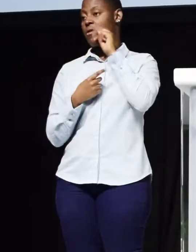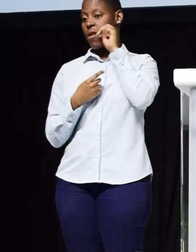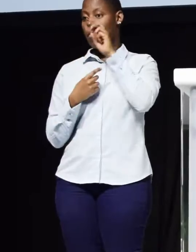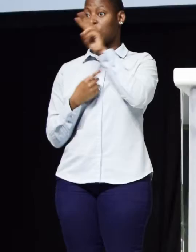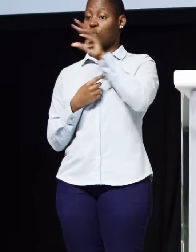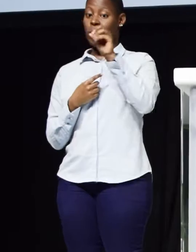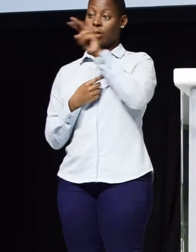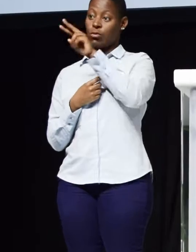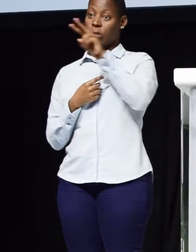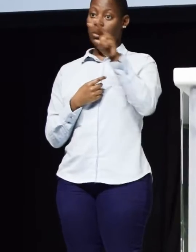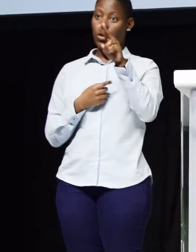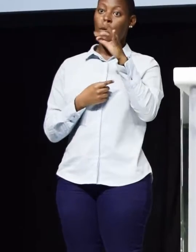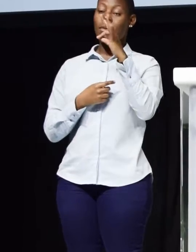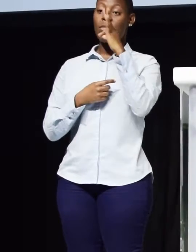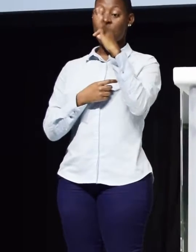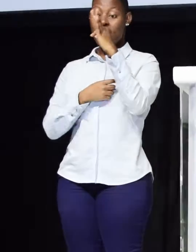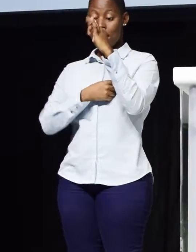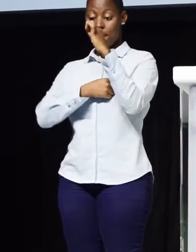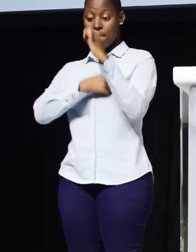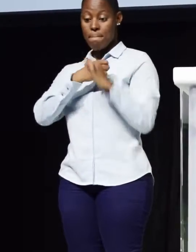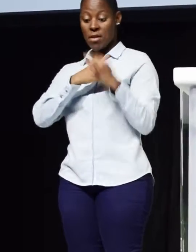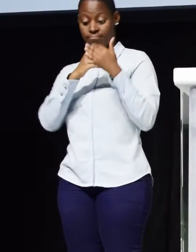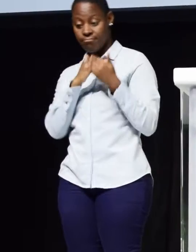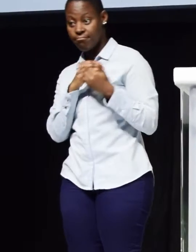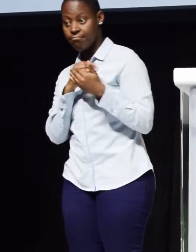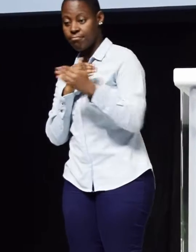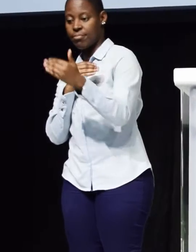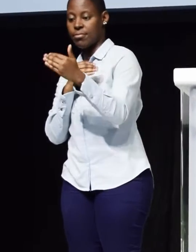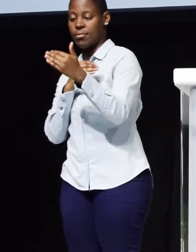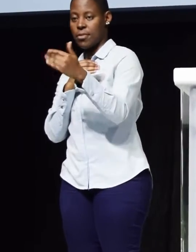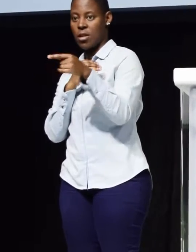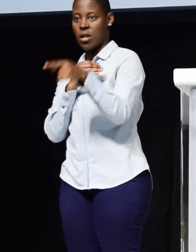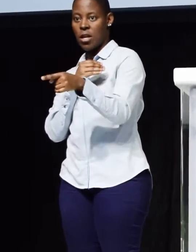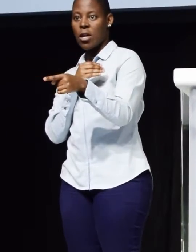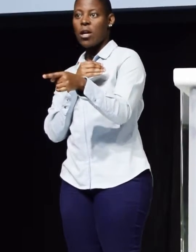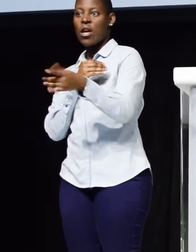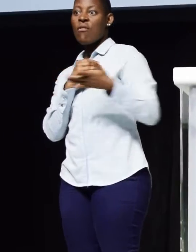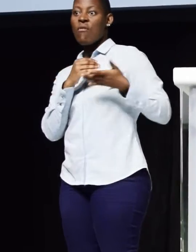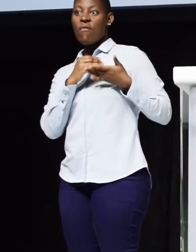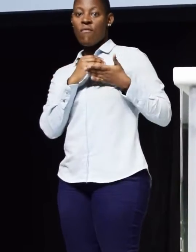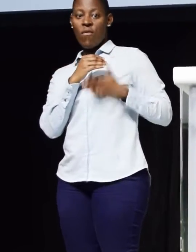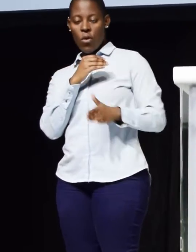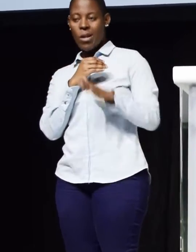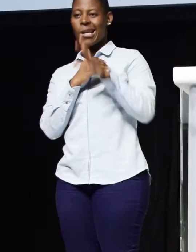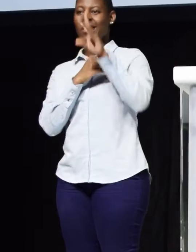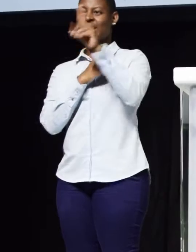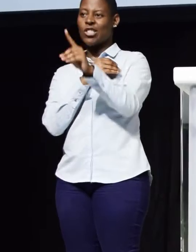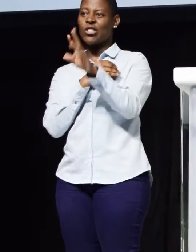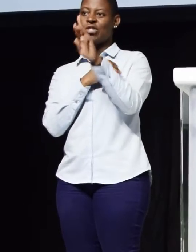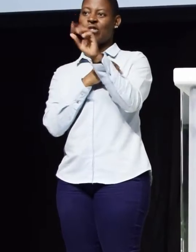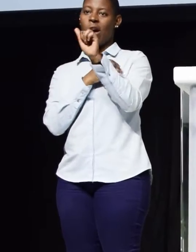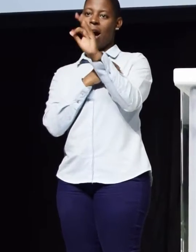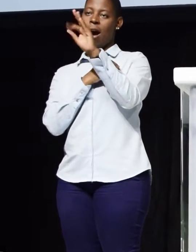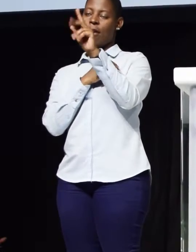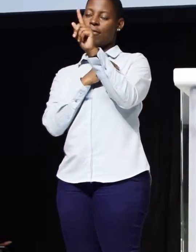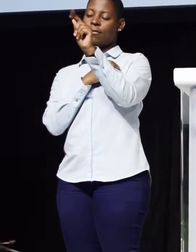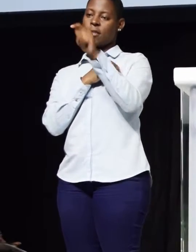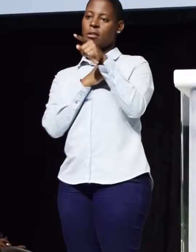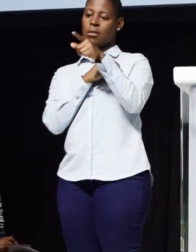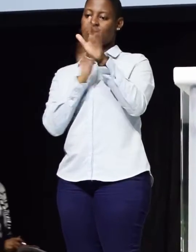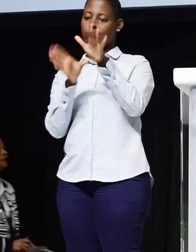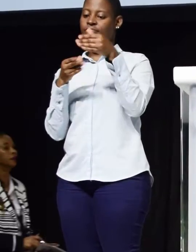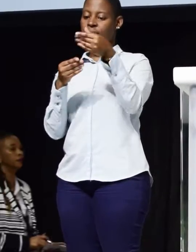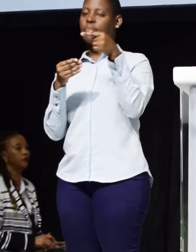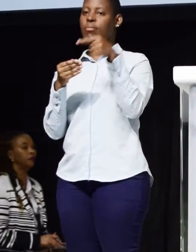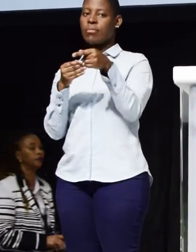Now, three months after the Indaba, we want to be able to circulate the Draft Social Compact. To all